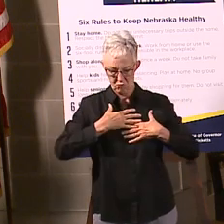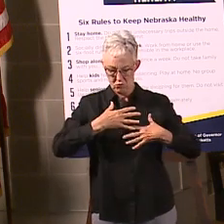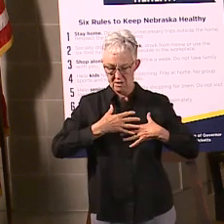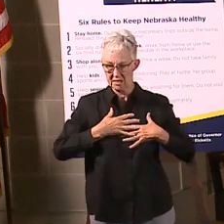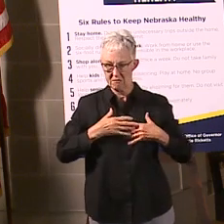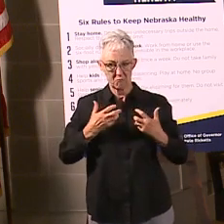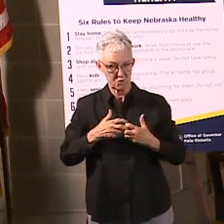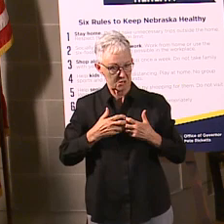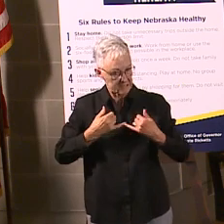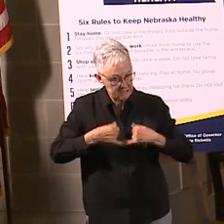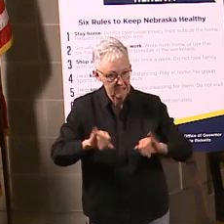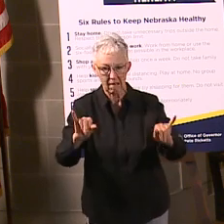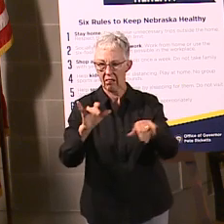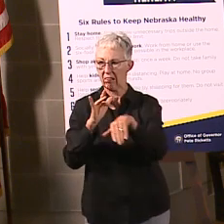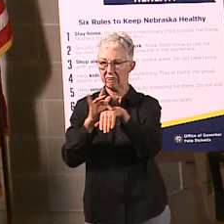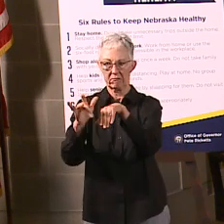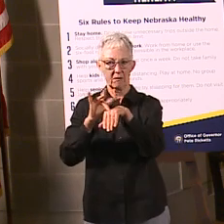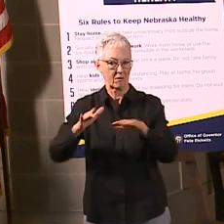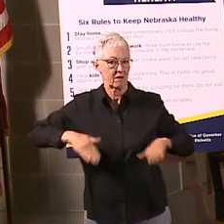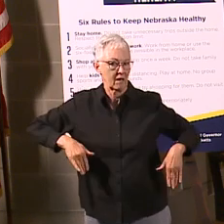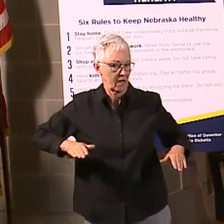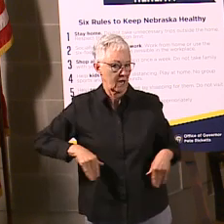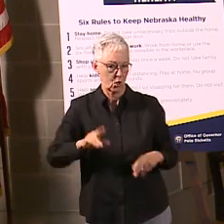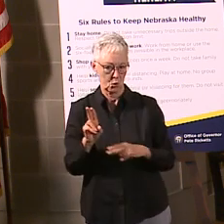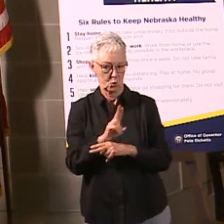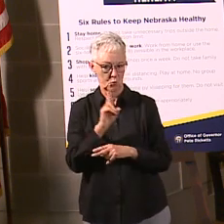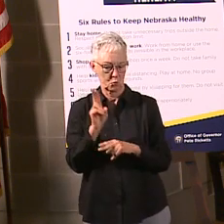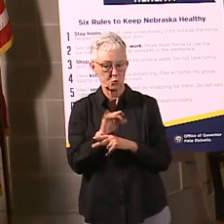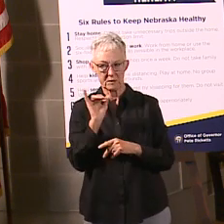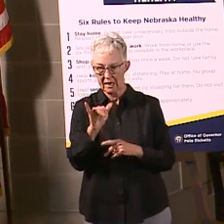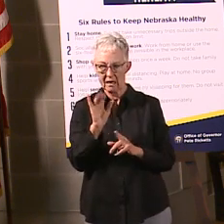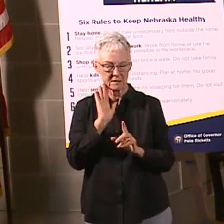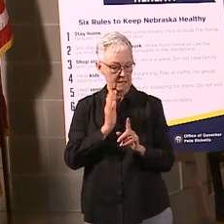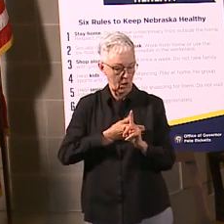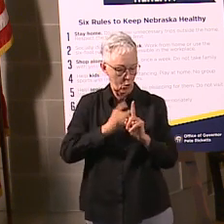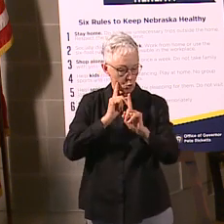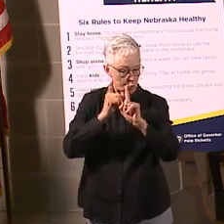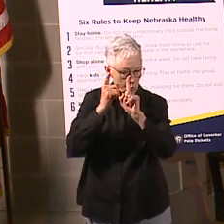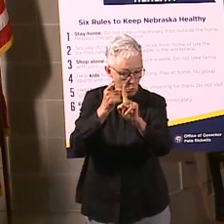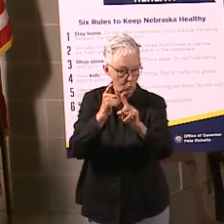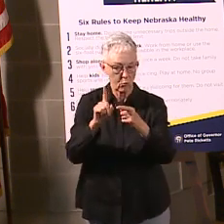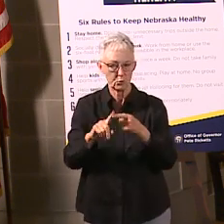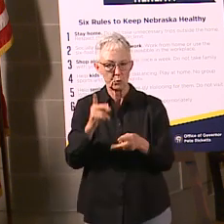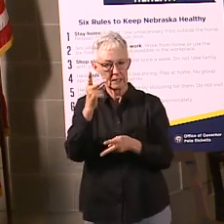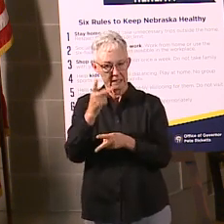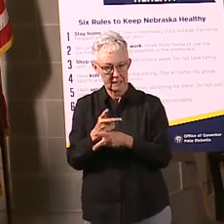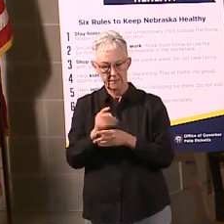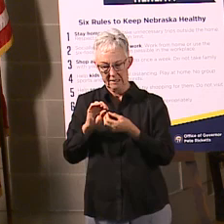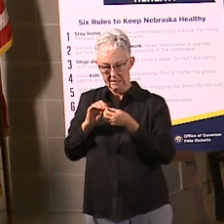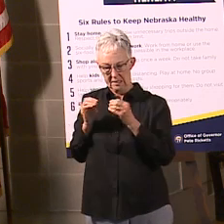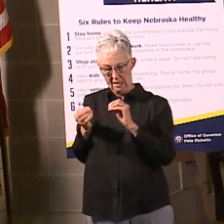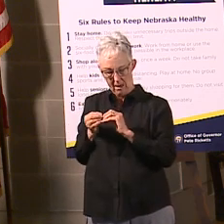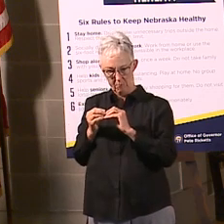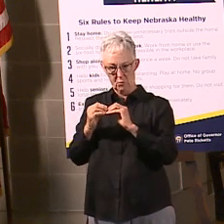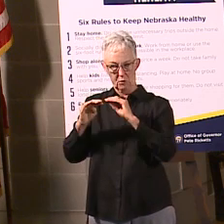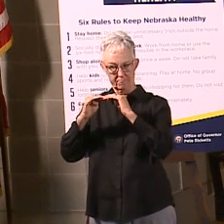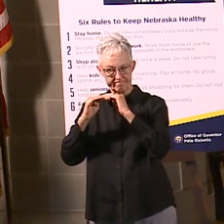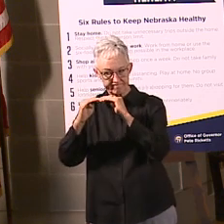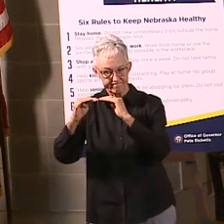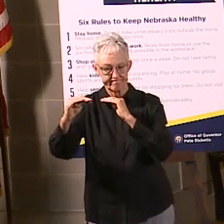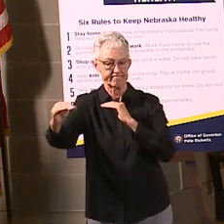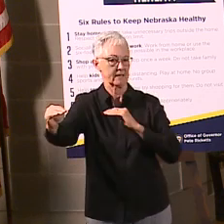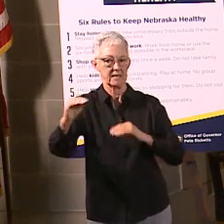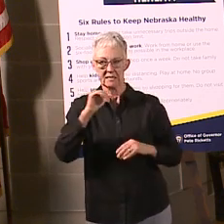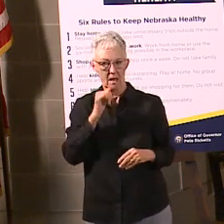in flattening that curve so that we do not overwhelm the healthcare system. And that is our North Star, that's our guiding principle for how